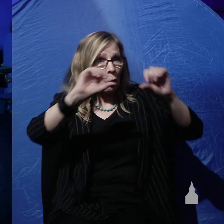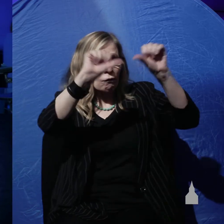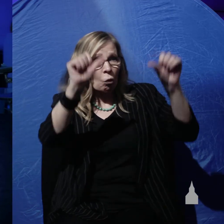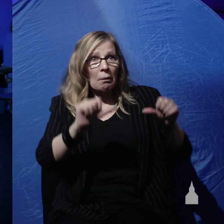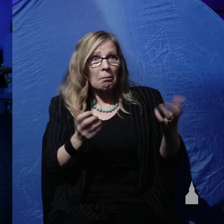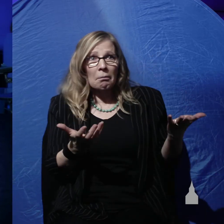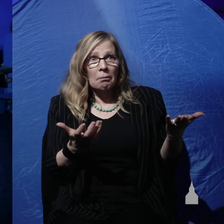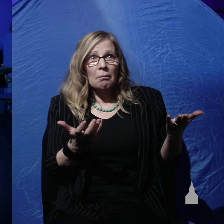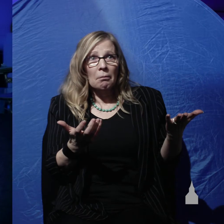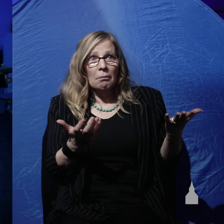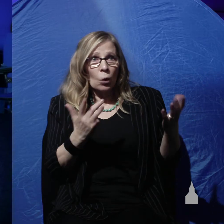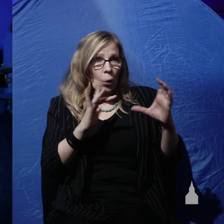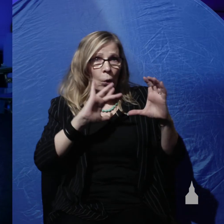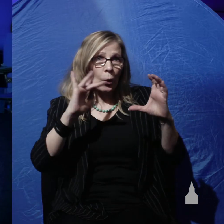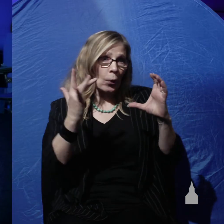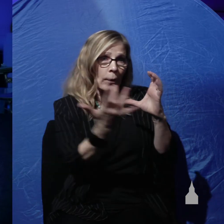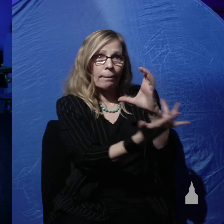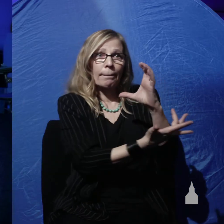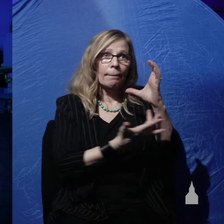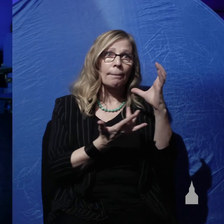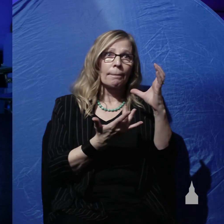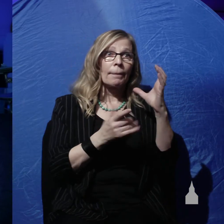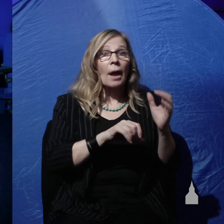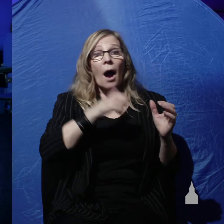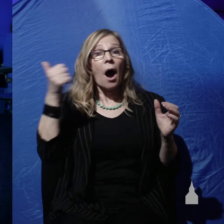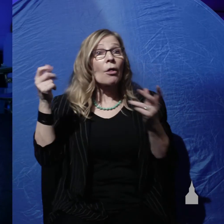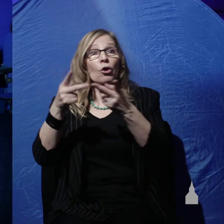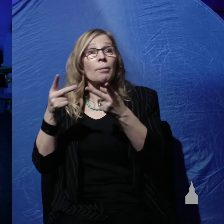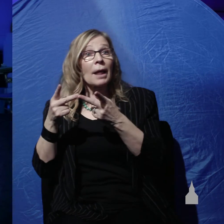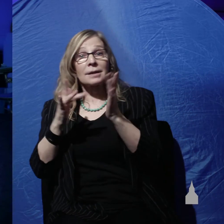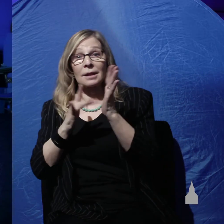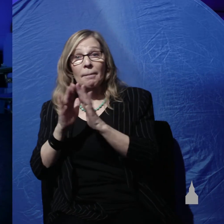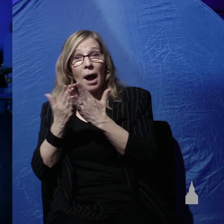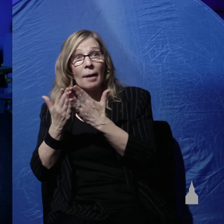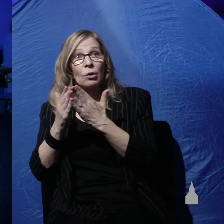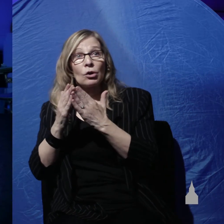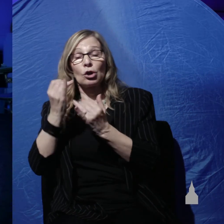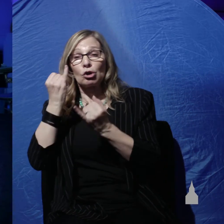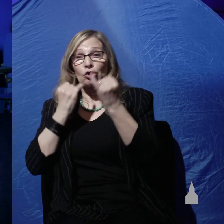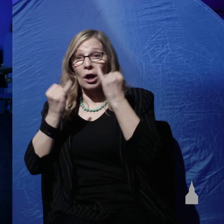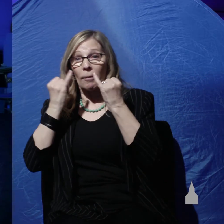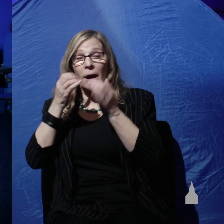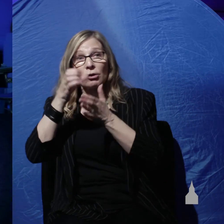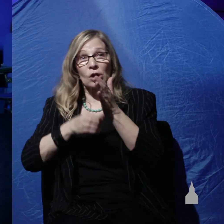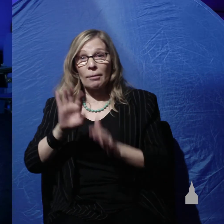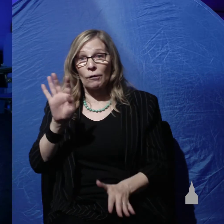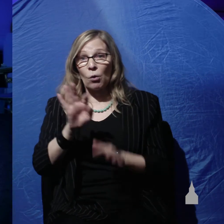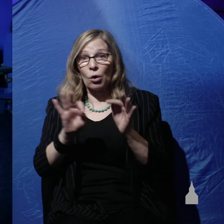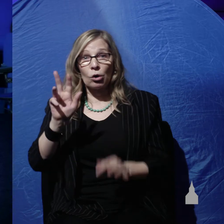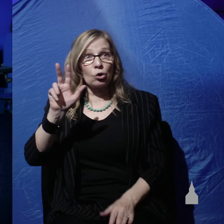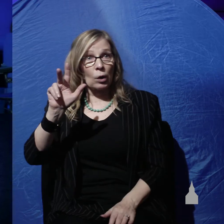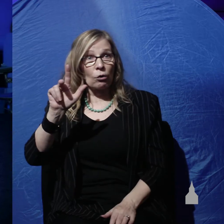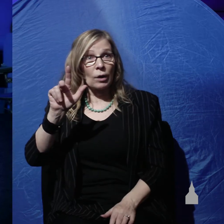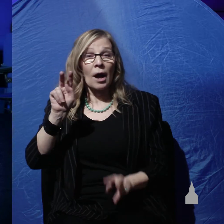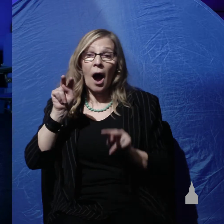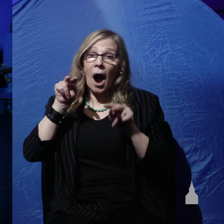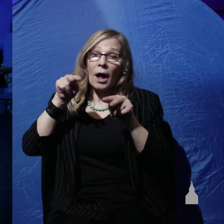The only other place in the Bible where those words are used is Jeremiah 4 23. I looked on the earth and behold it was